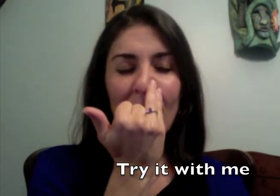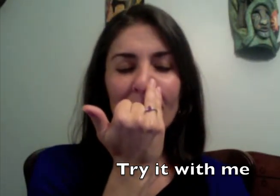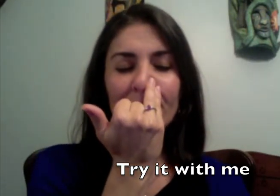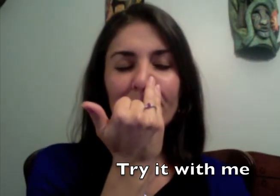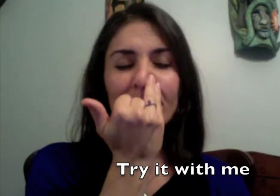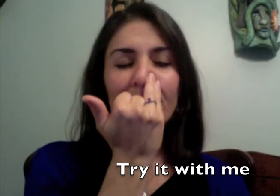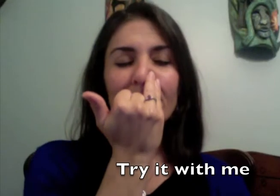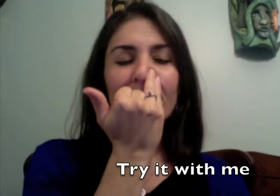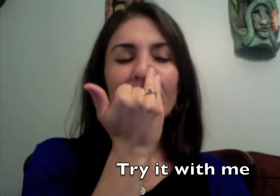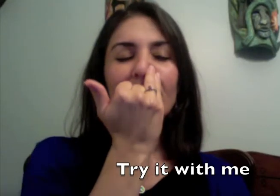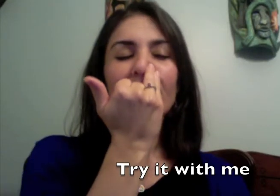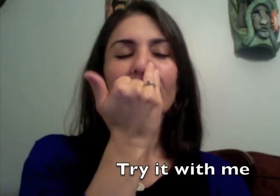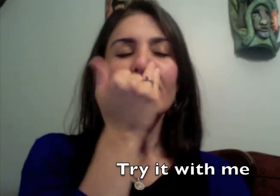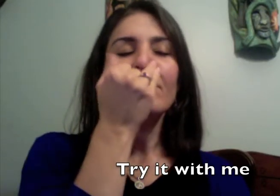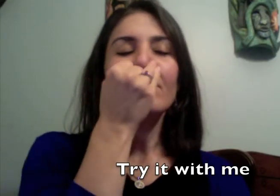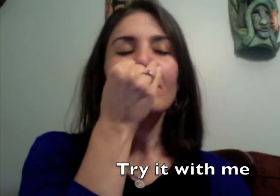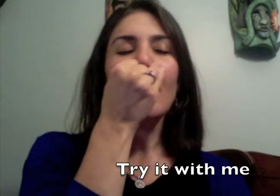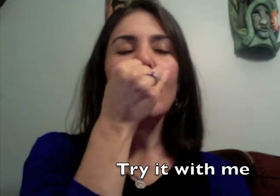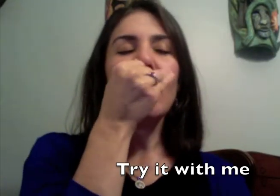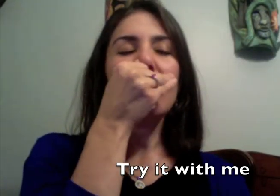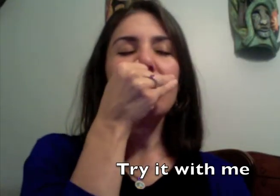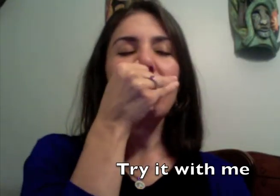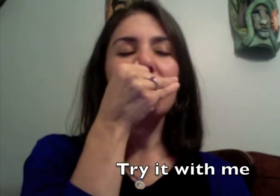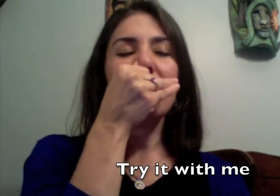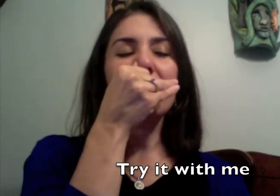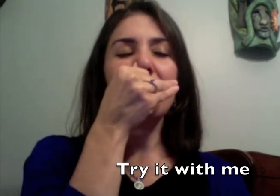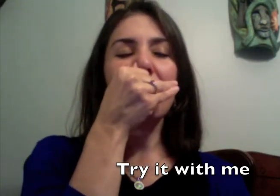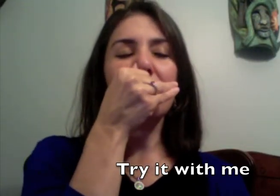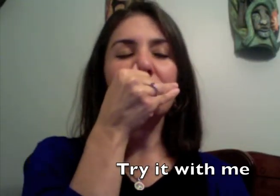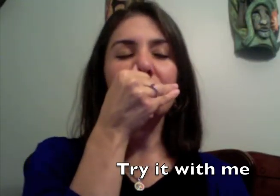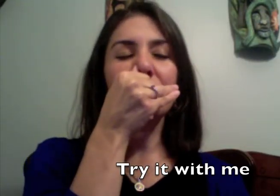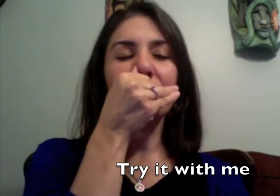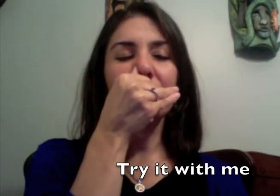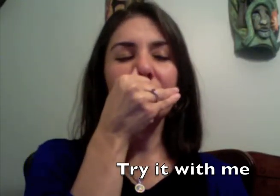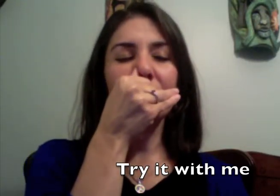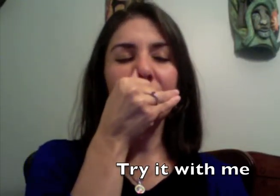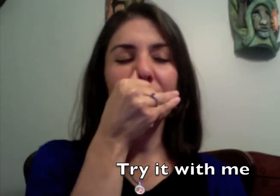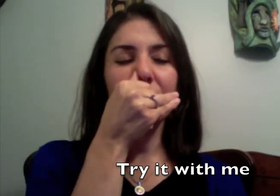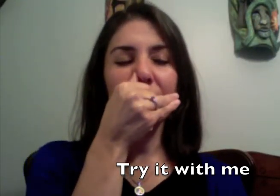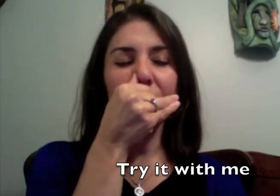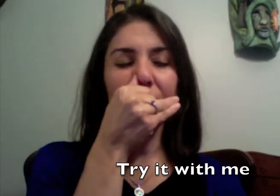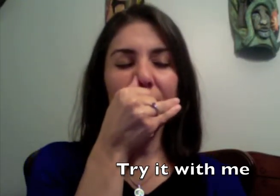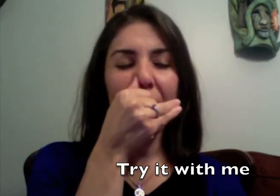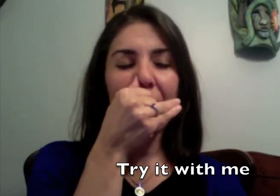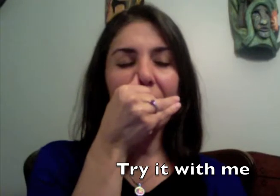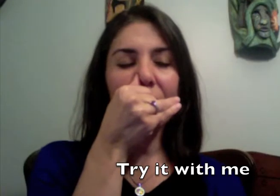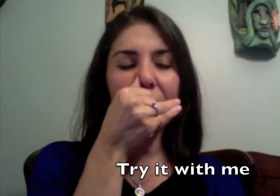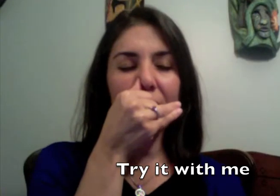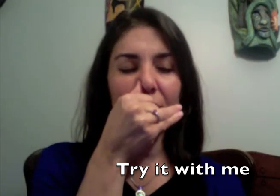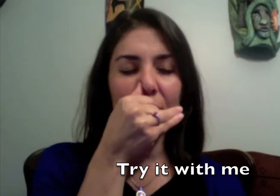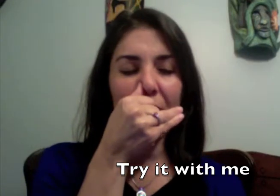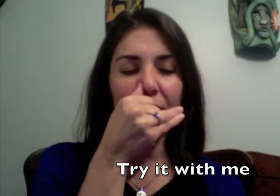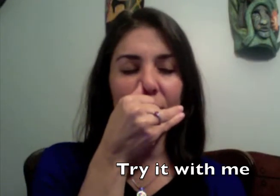and then exhale out the left side and you just continue back and forth